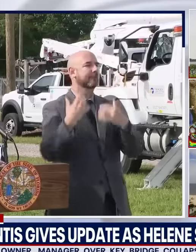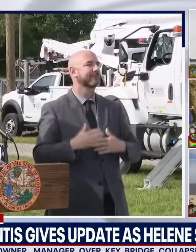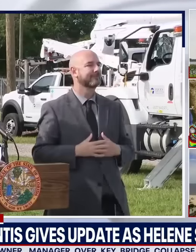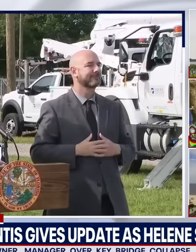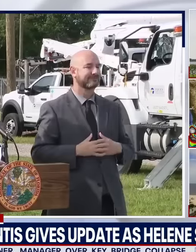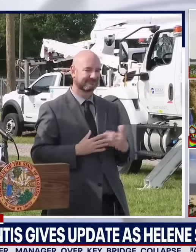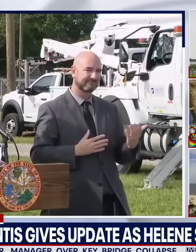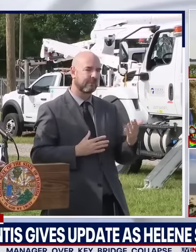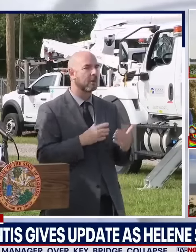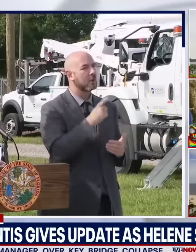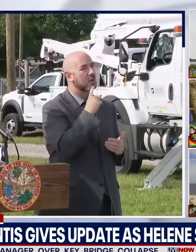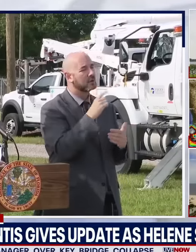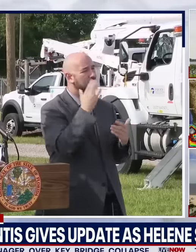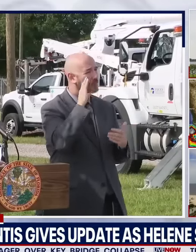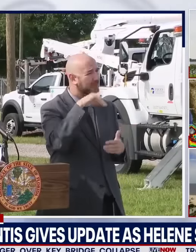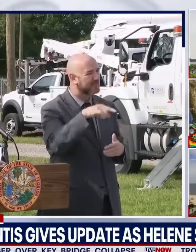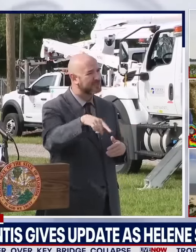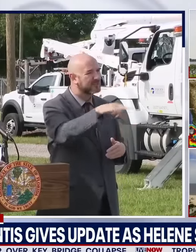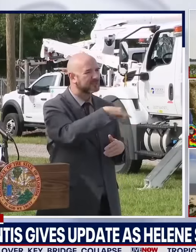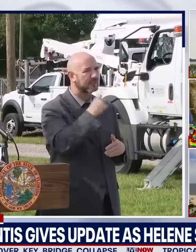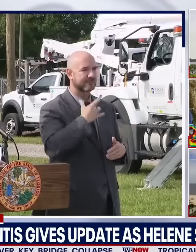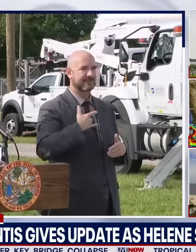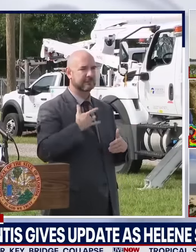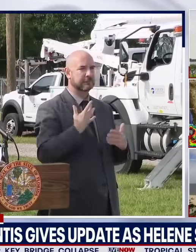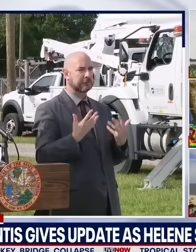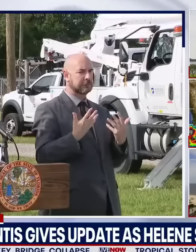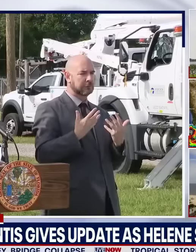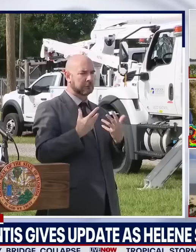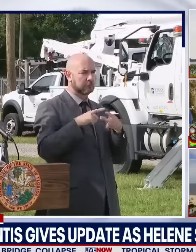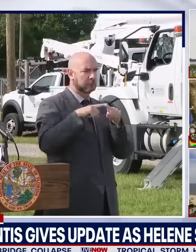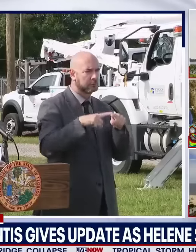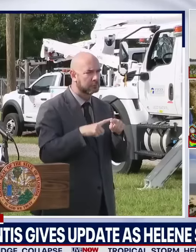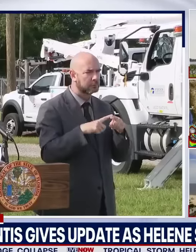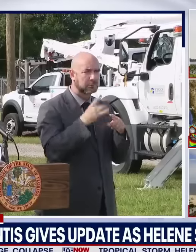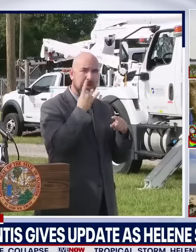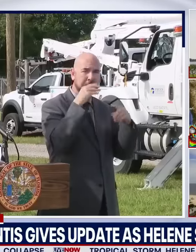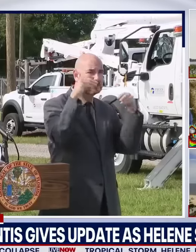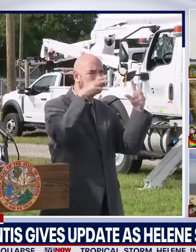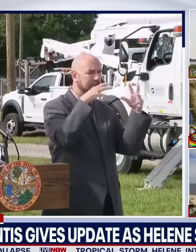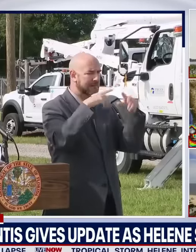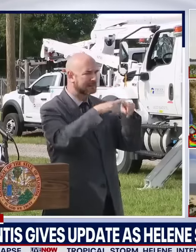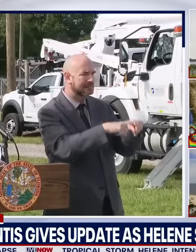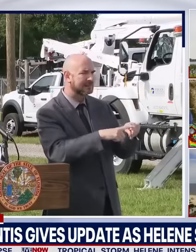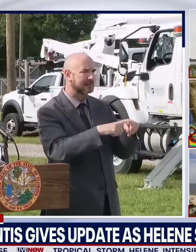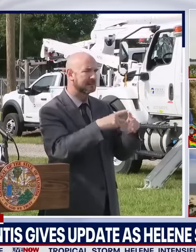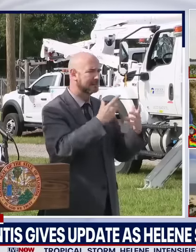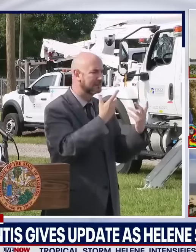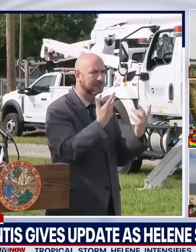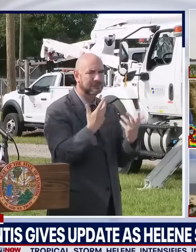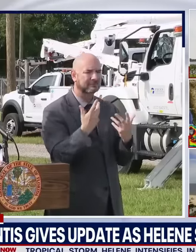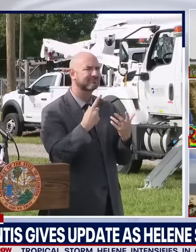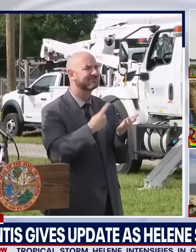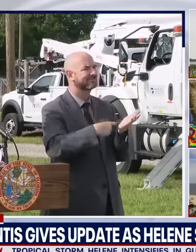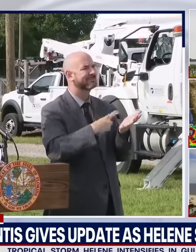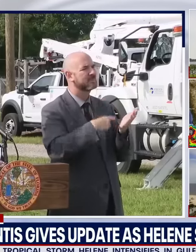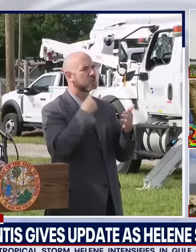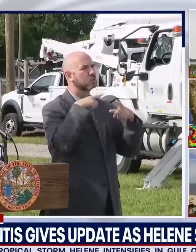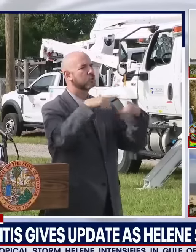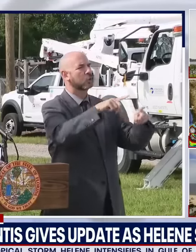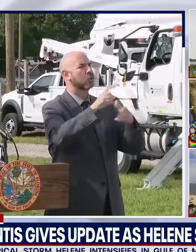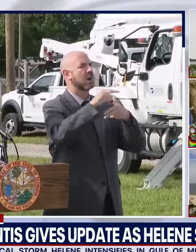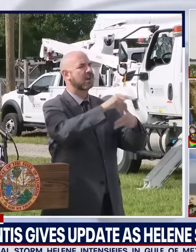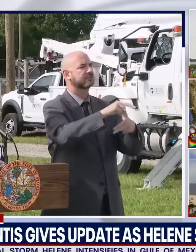and having the power flowing freely. That gets interrupted sometimes on these hurricanes. And so we've got a lot of folks in Florida